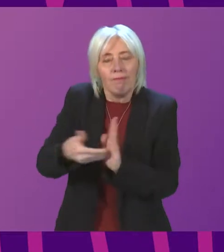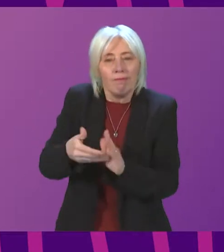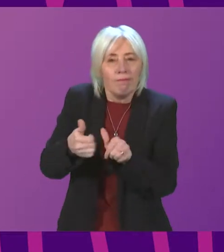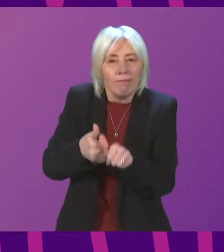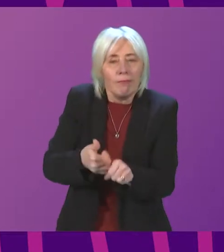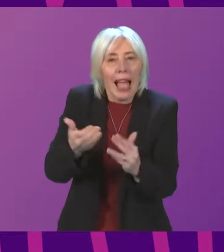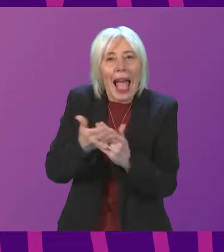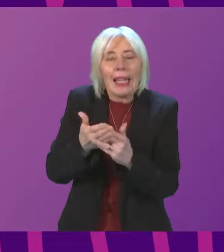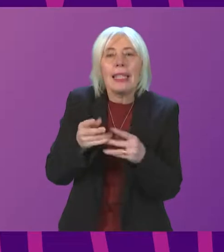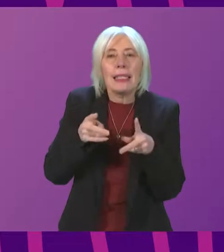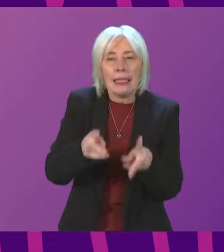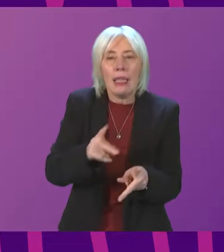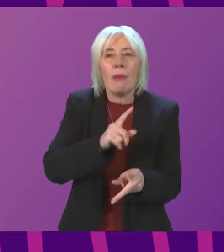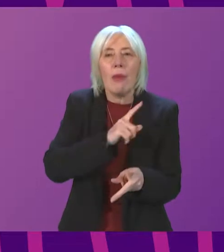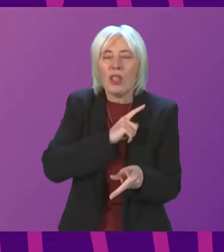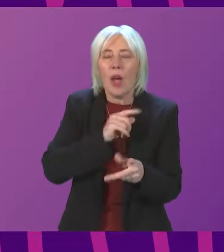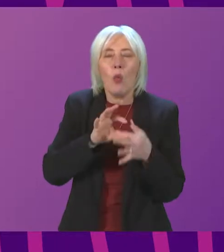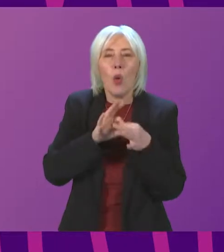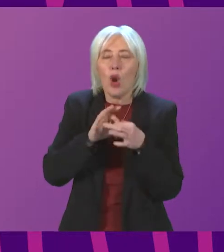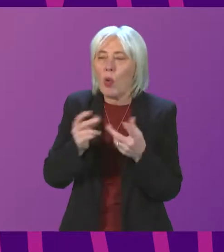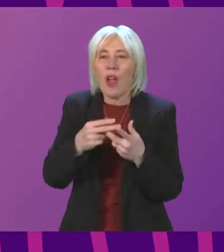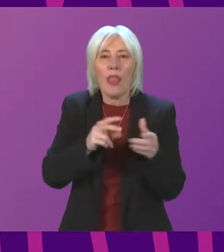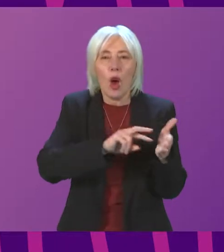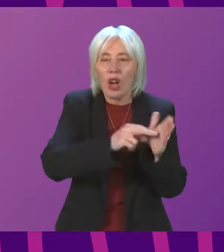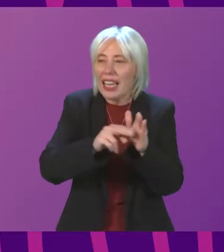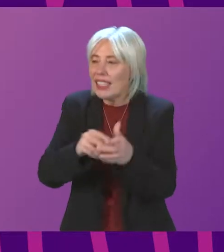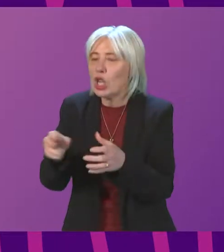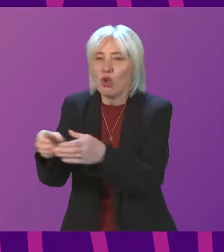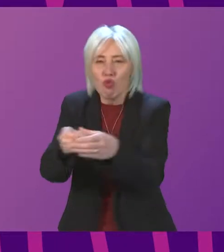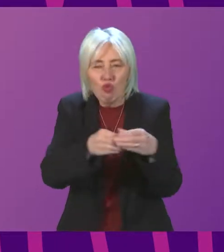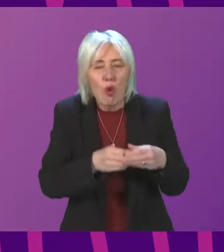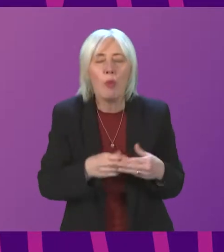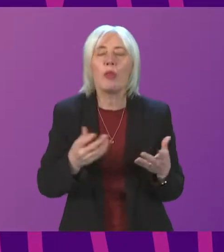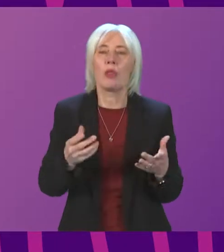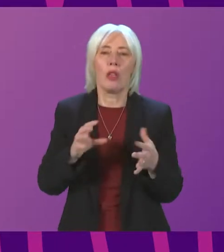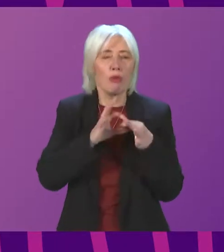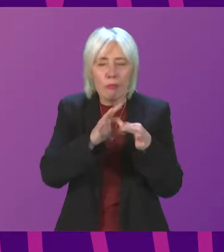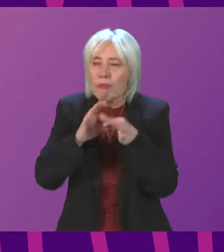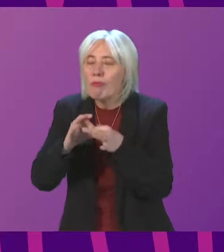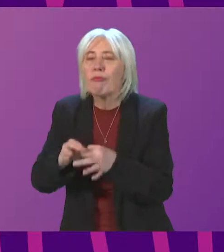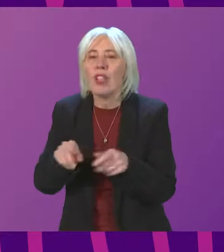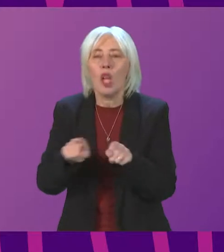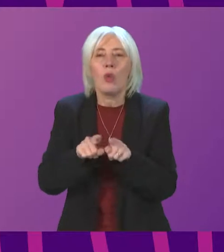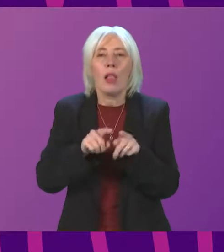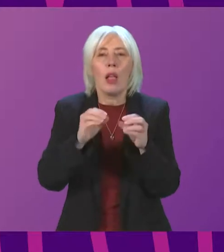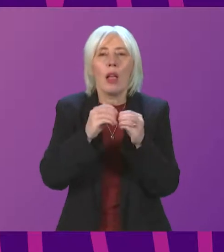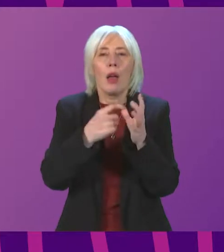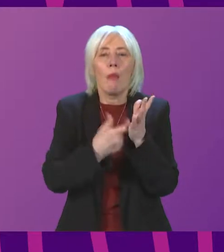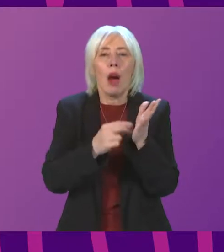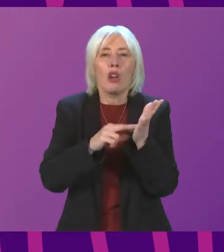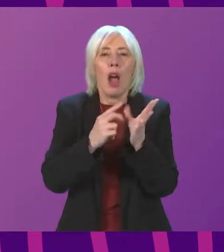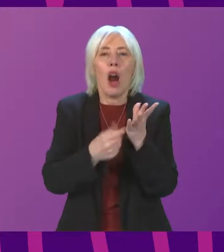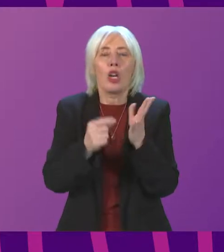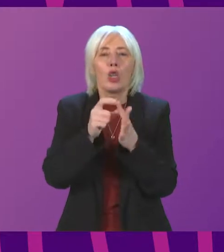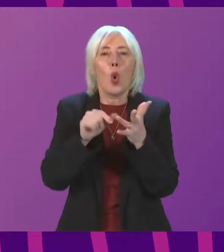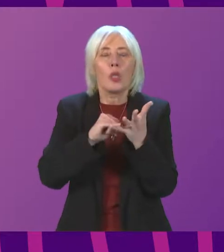access the scheme, so we are working with delivery partners, stakeholders and children's third sector organisations, which include Bernardo Scotland, Poverty Alliance,